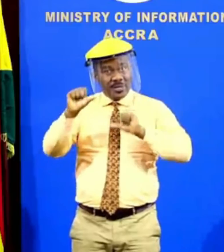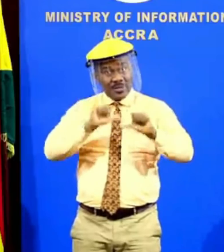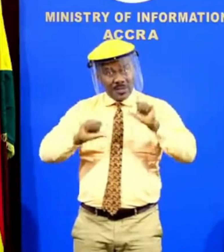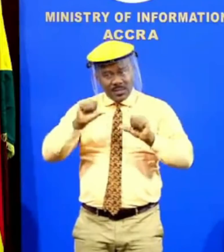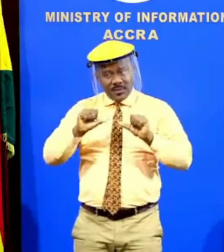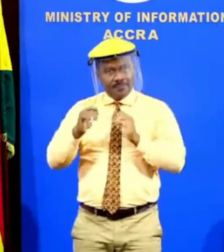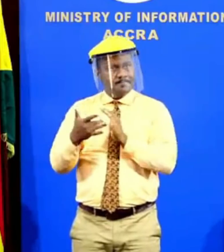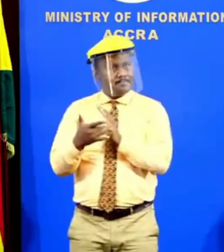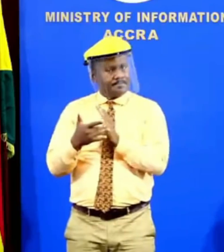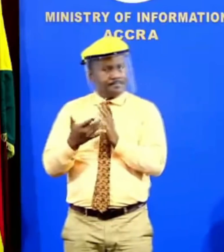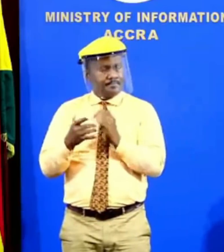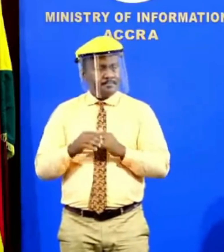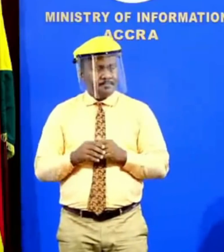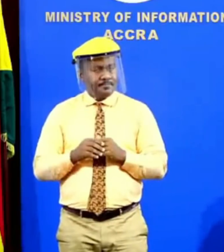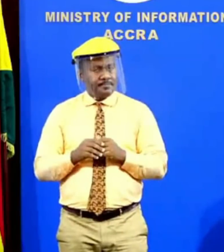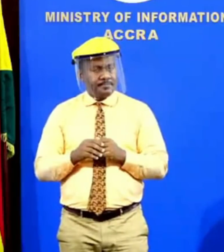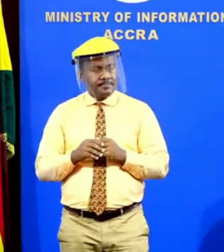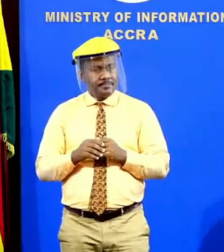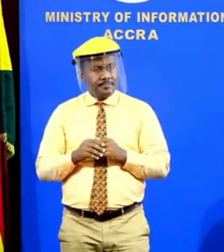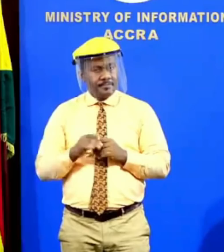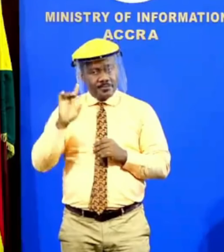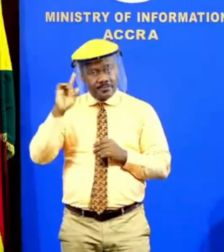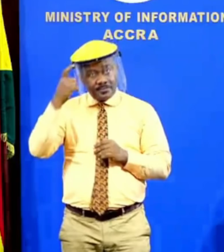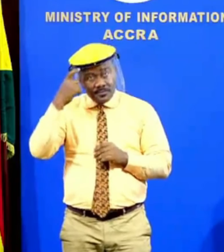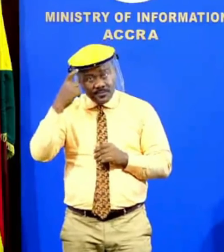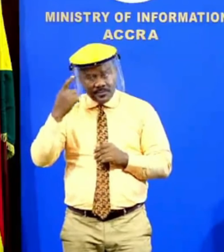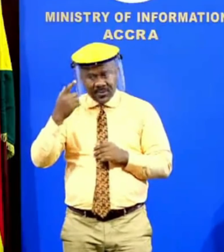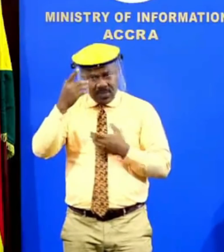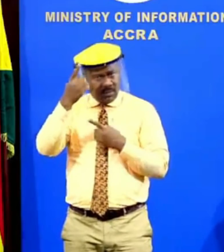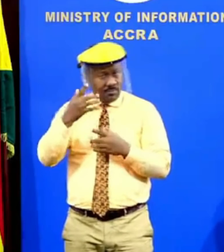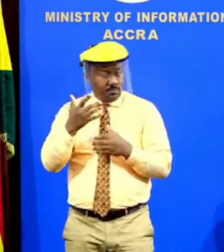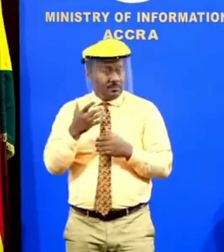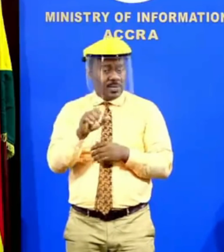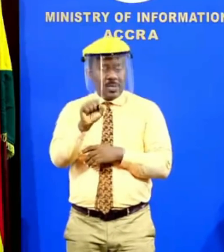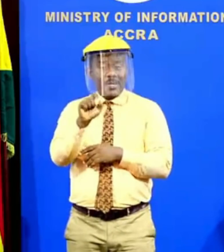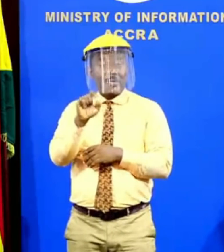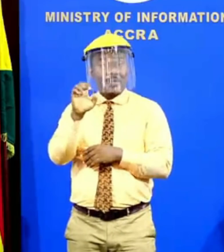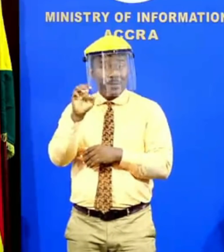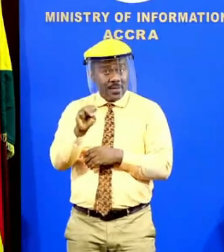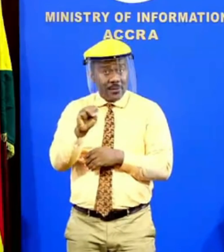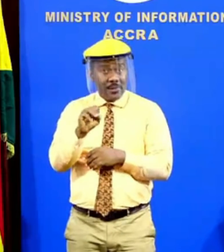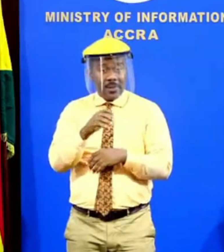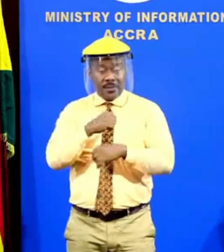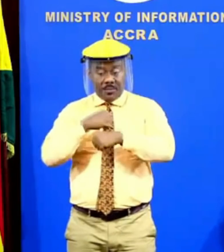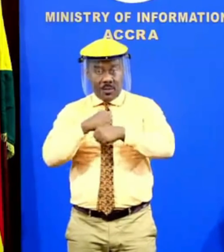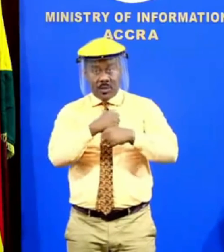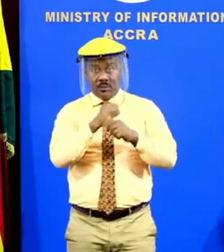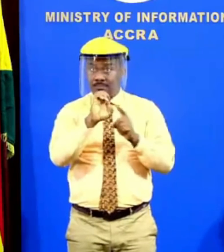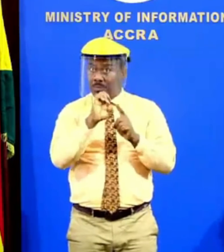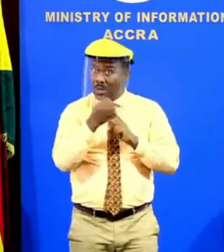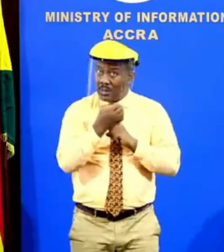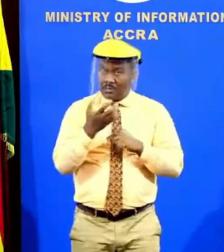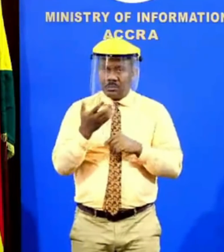The government of Ghana has decided that science, technology, innovation and the protection of the environment have to